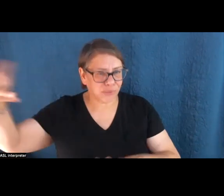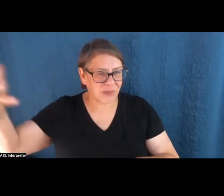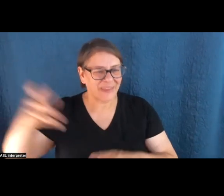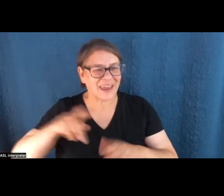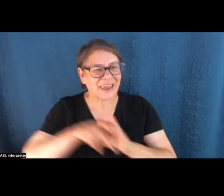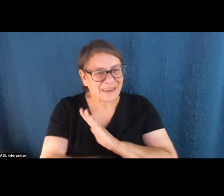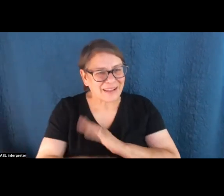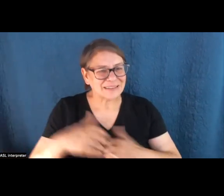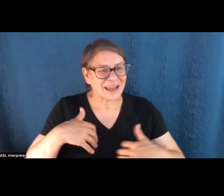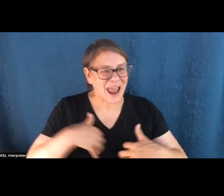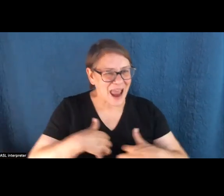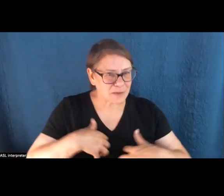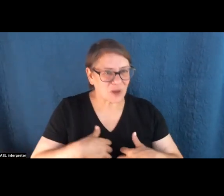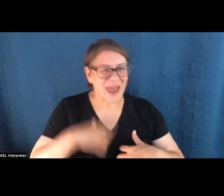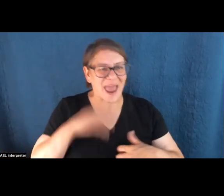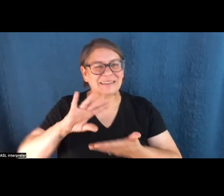stain beloved landscapes.